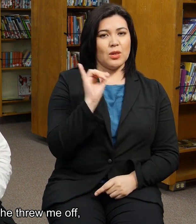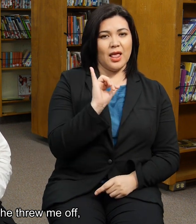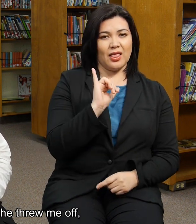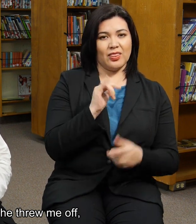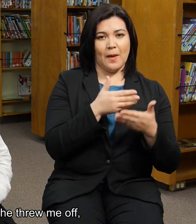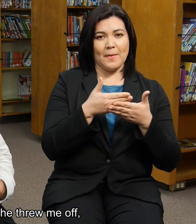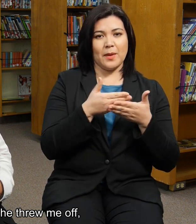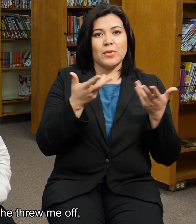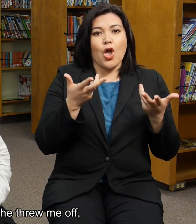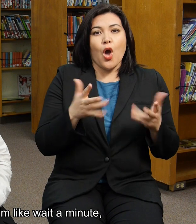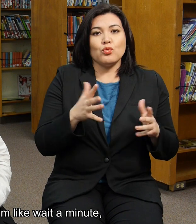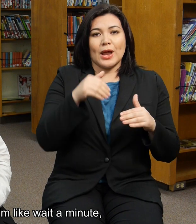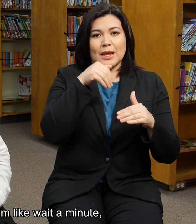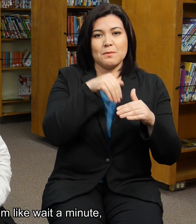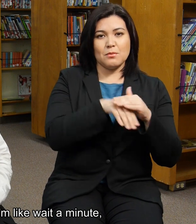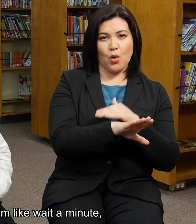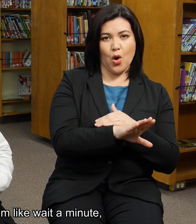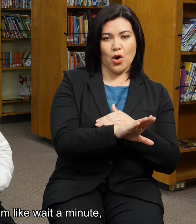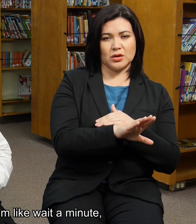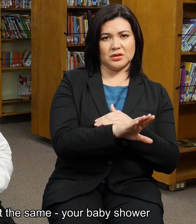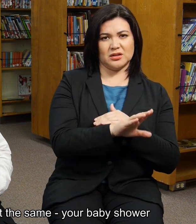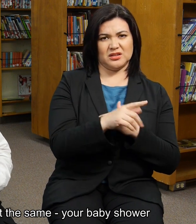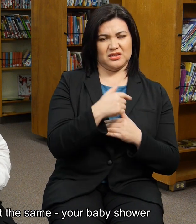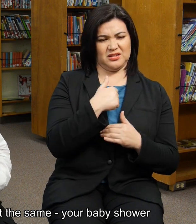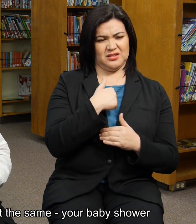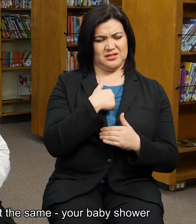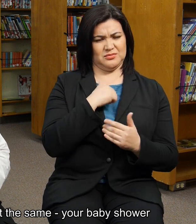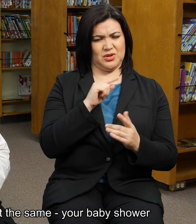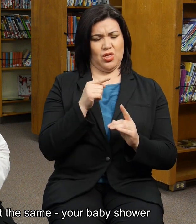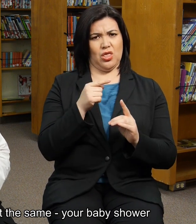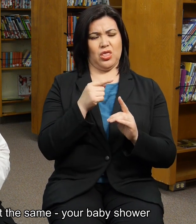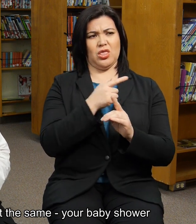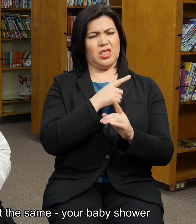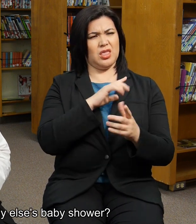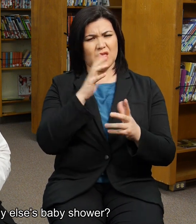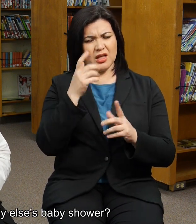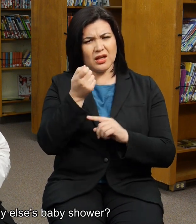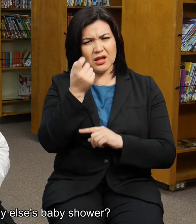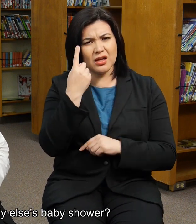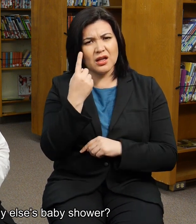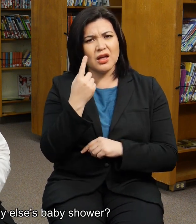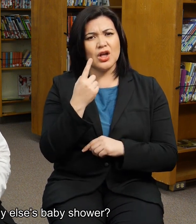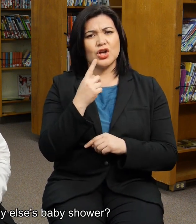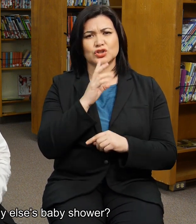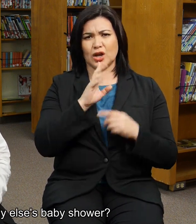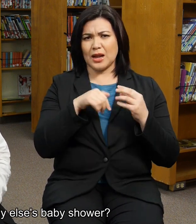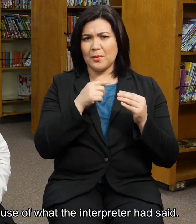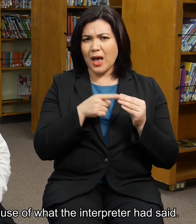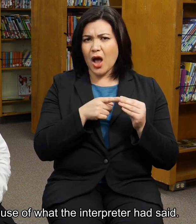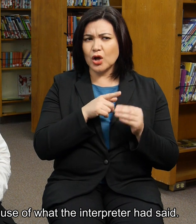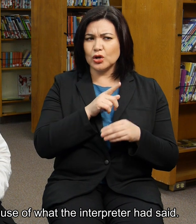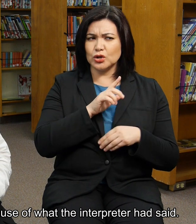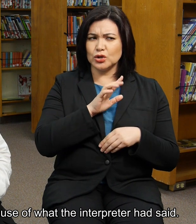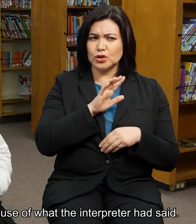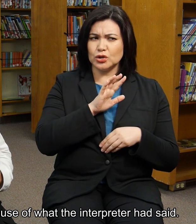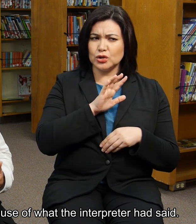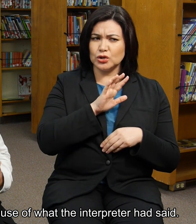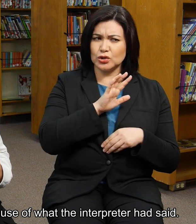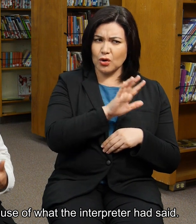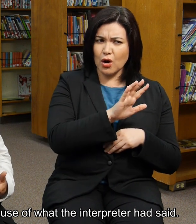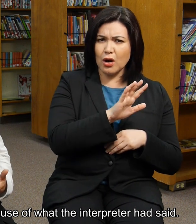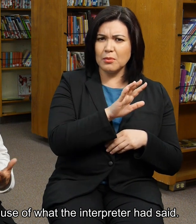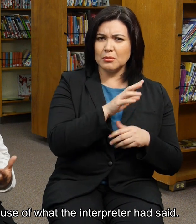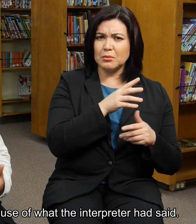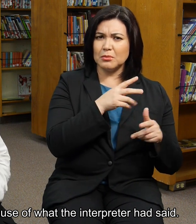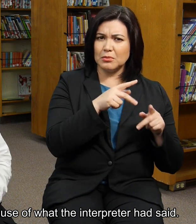And she threw me off because I'm like, wait a minute, we're talking about the same, your baby shower or somebody else's baby shower because, you